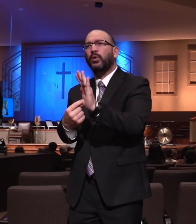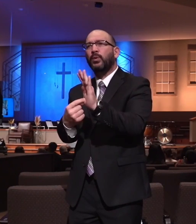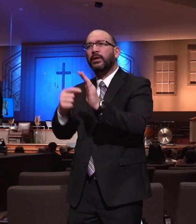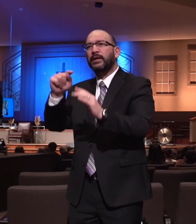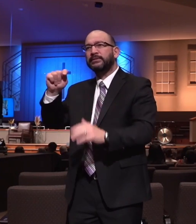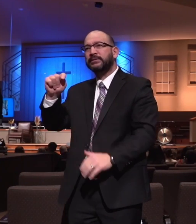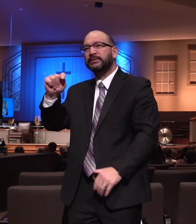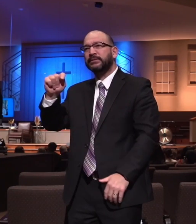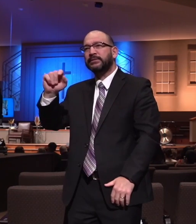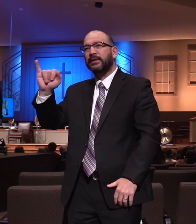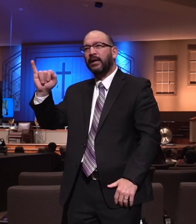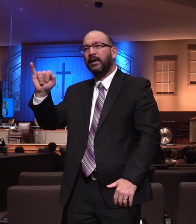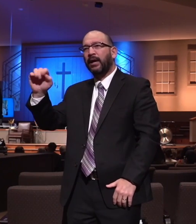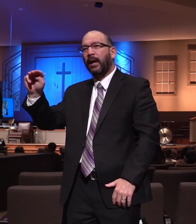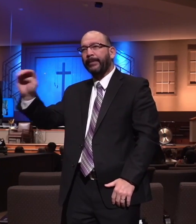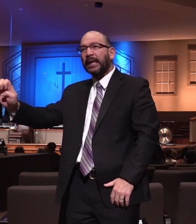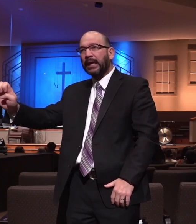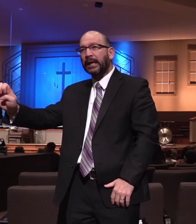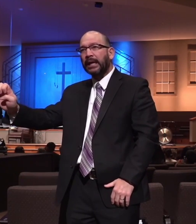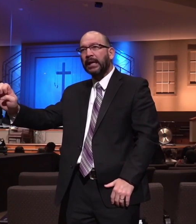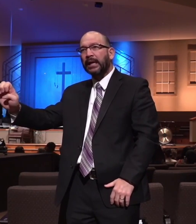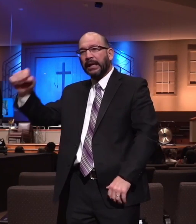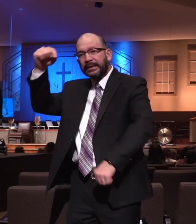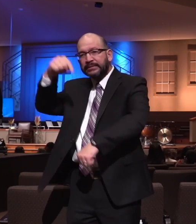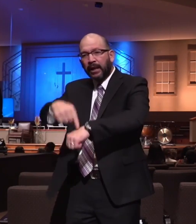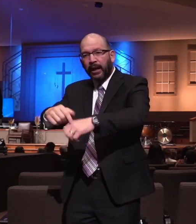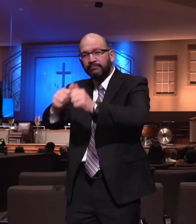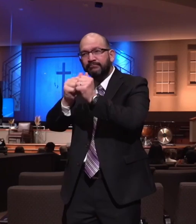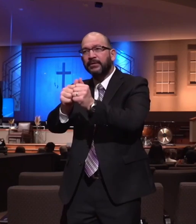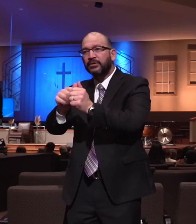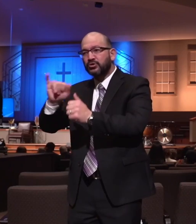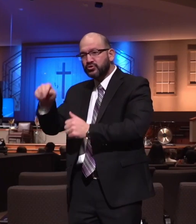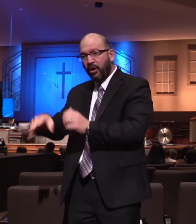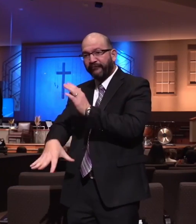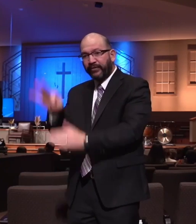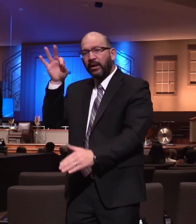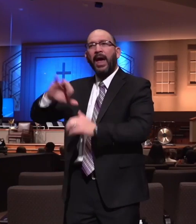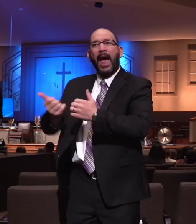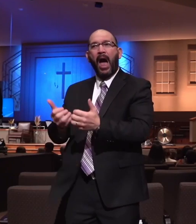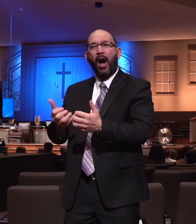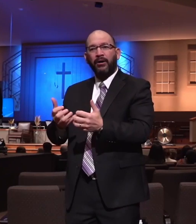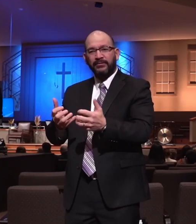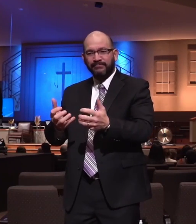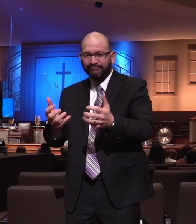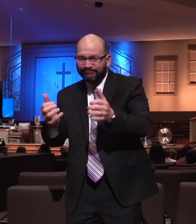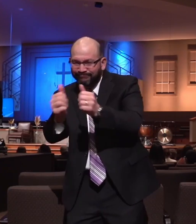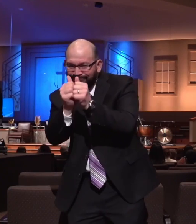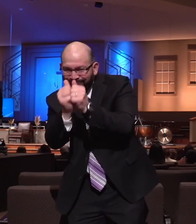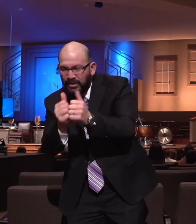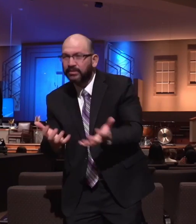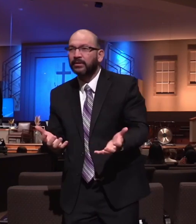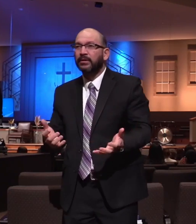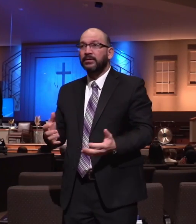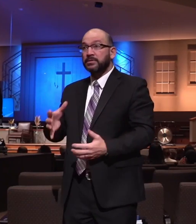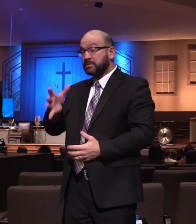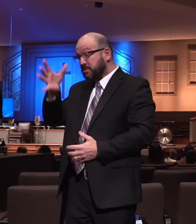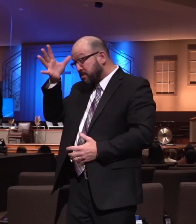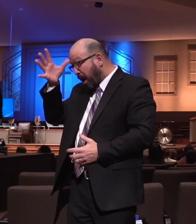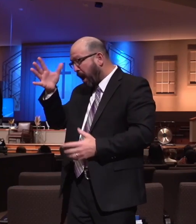and here we see John found this out, and a dad that's getting up to the mountain to pray, and a dad that's spending time